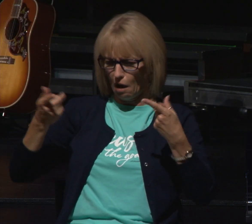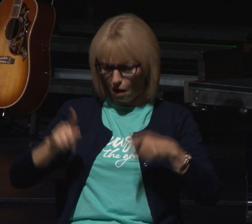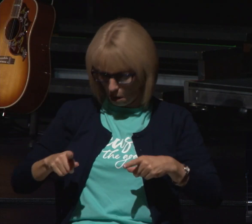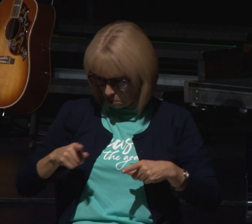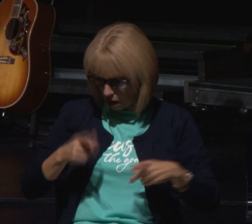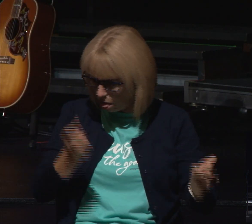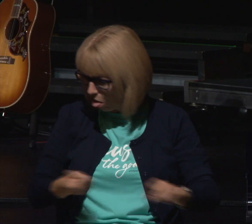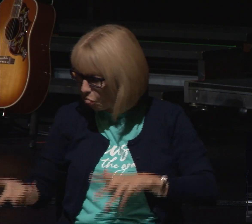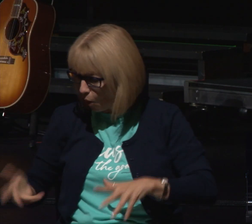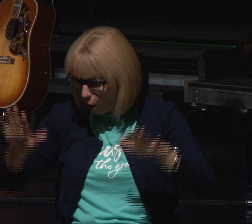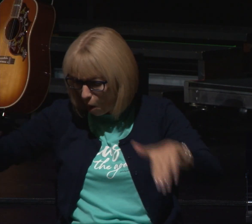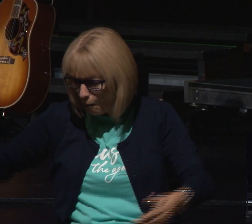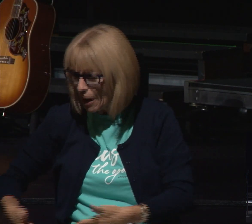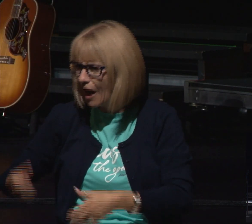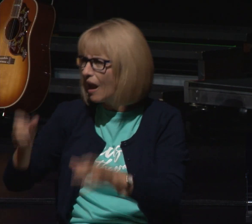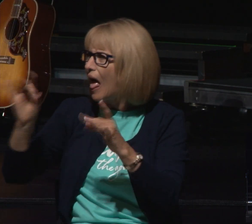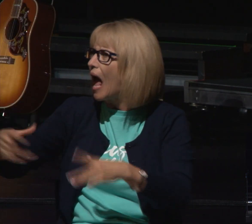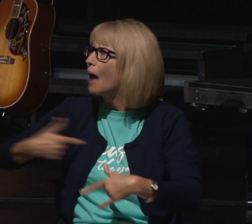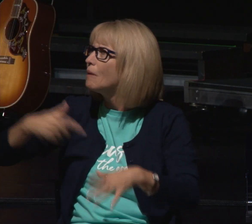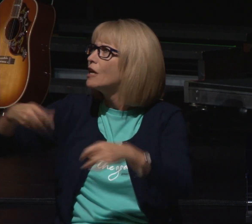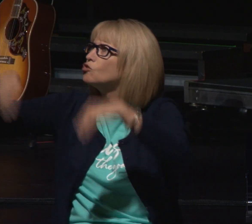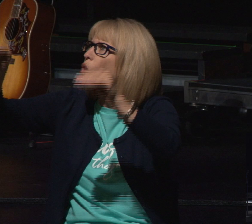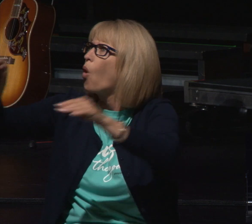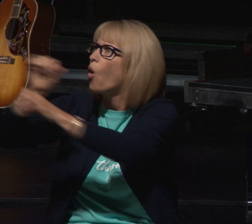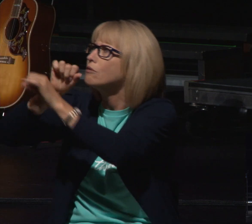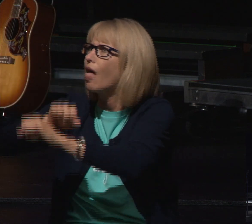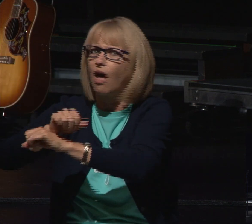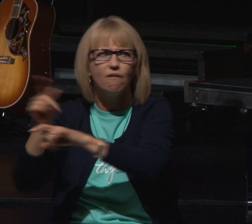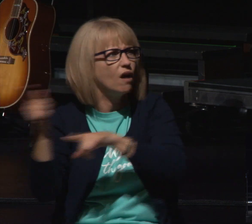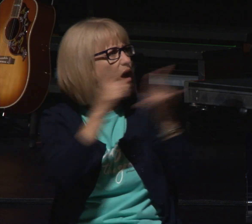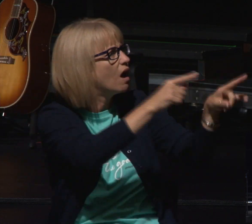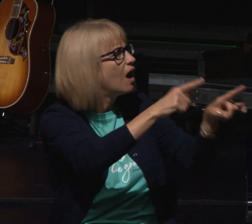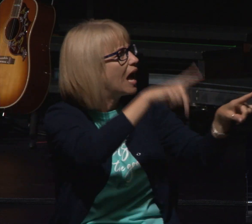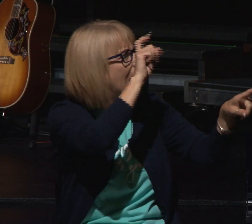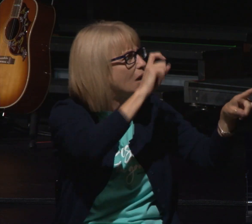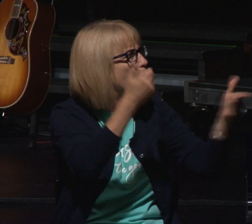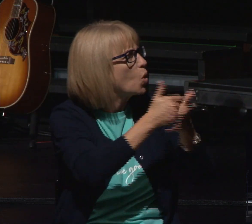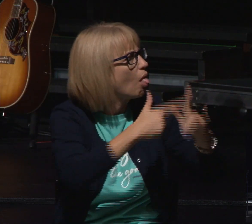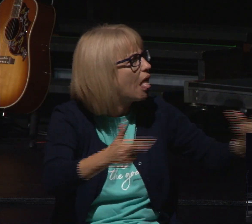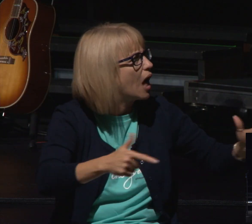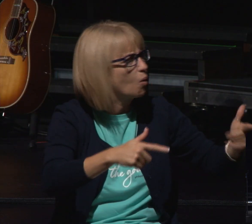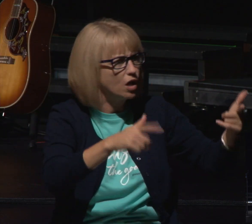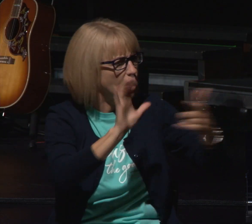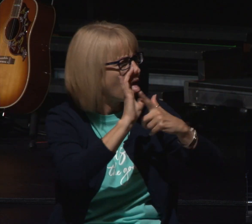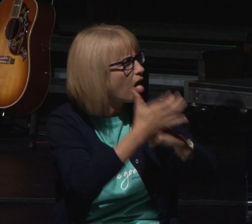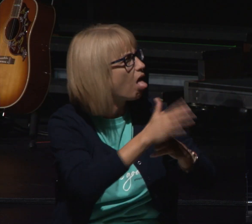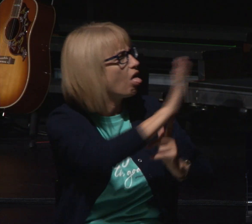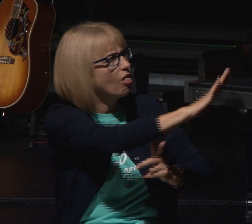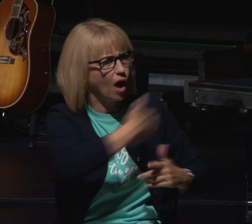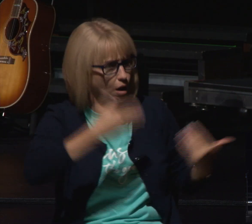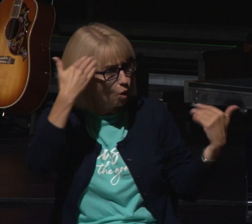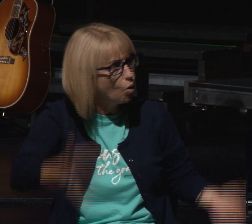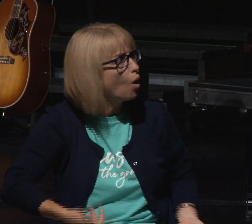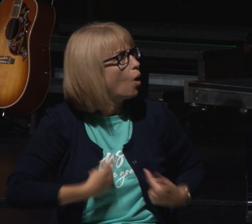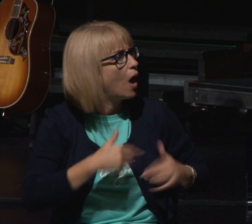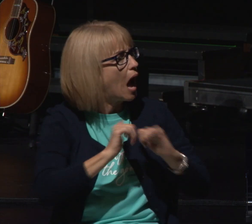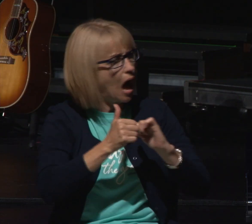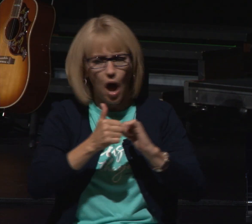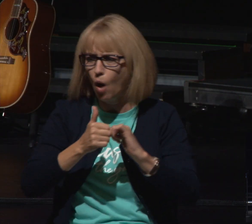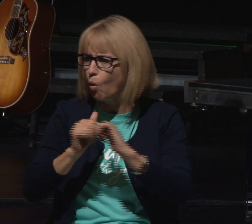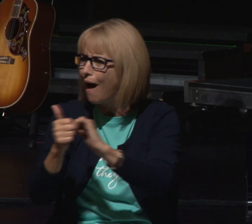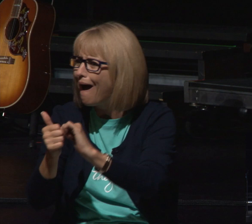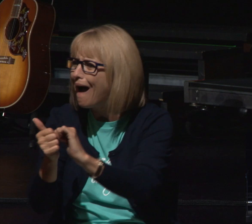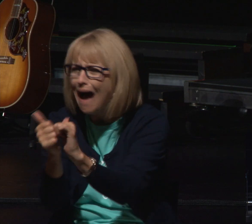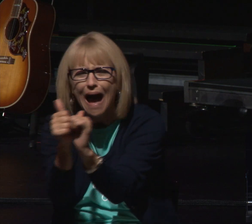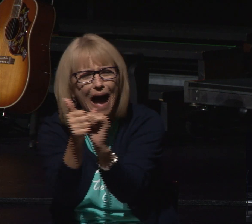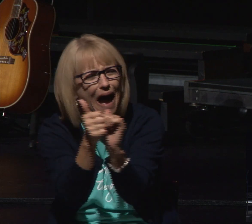thrown in a pit and now a slave he's down in egypt and now he's got to learn a new language a new culture and survive how does he do